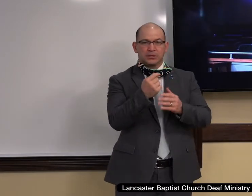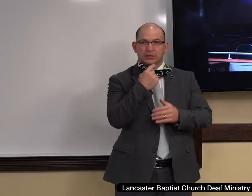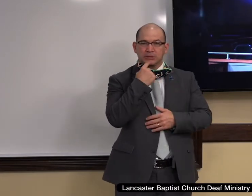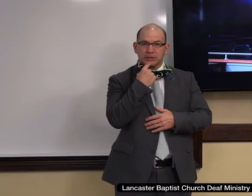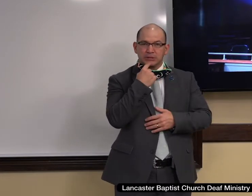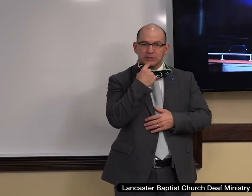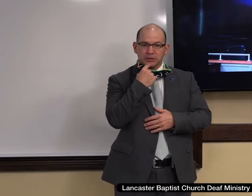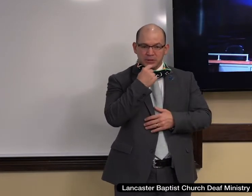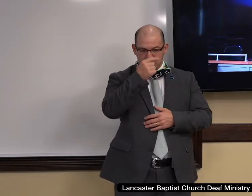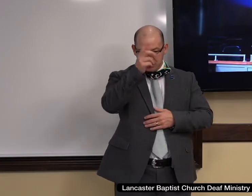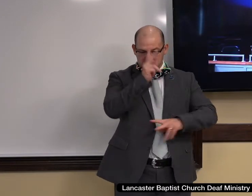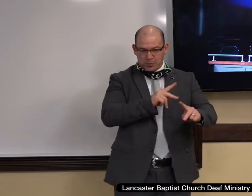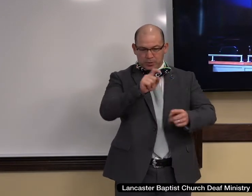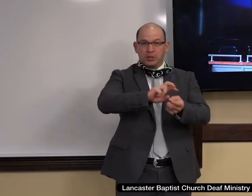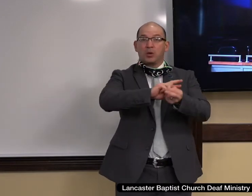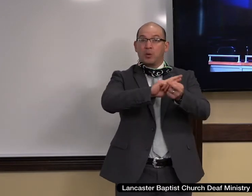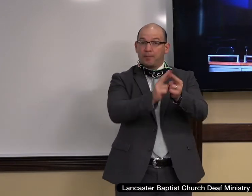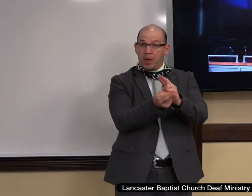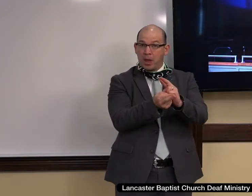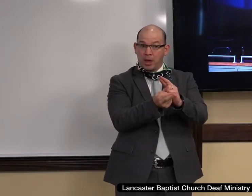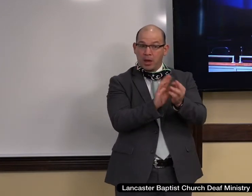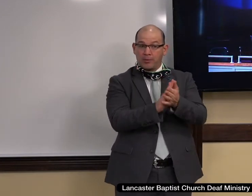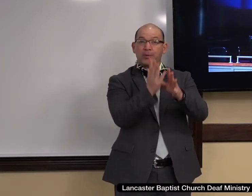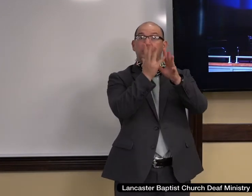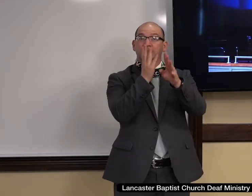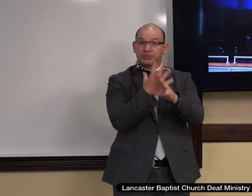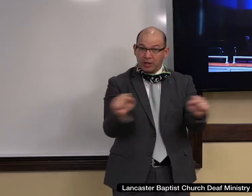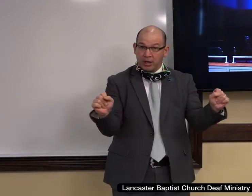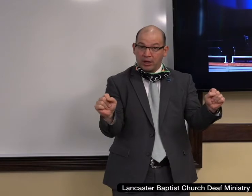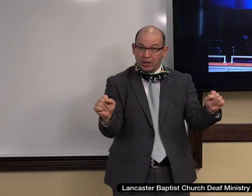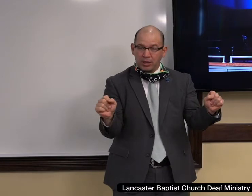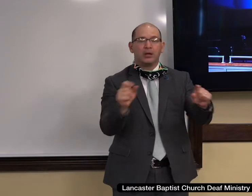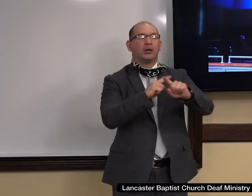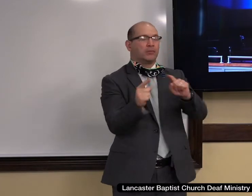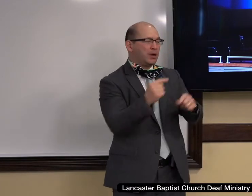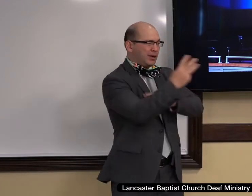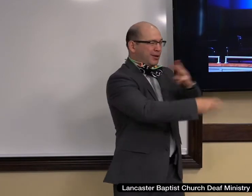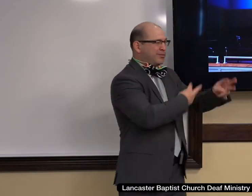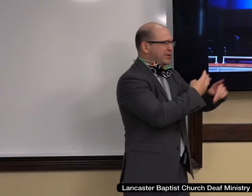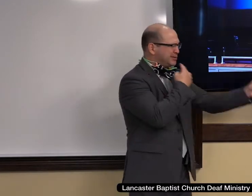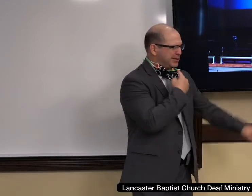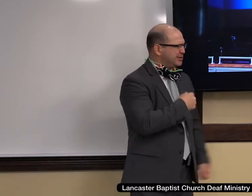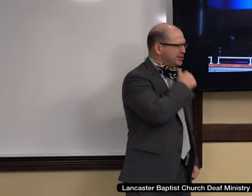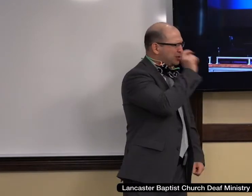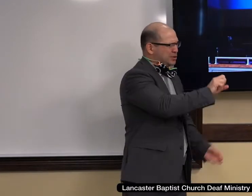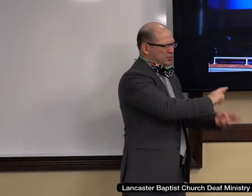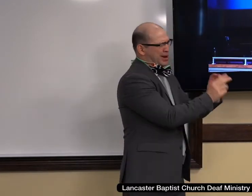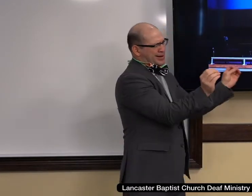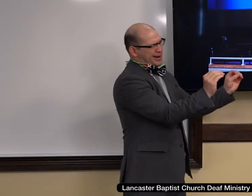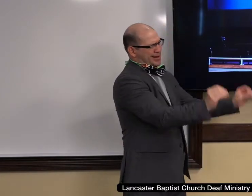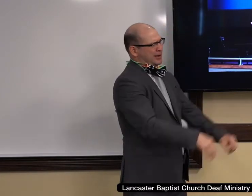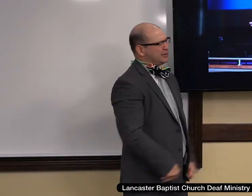and turn to the Lord and be saved. But the secular worldview says you don't need to repent of anything. Just tolerate everything.